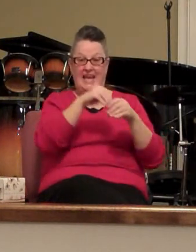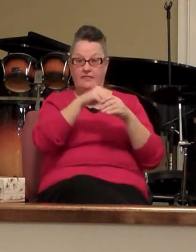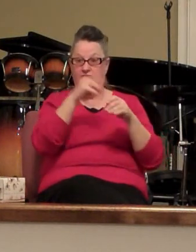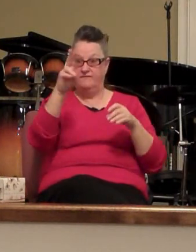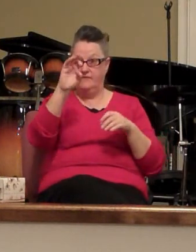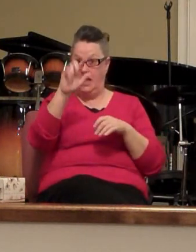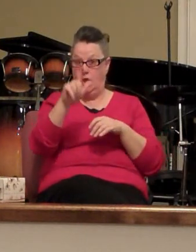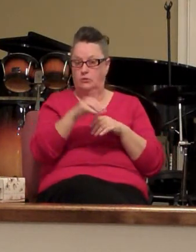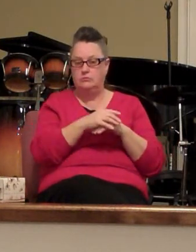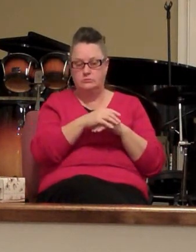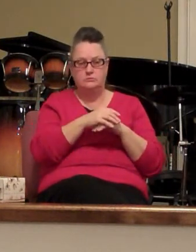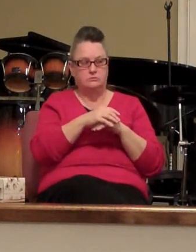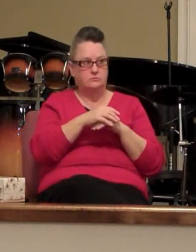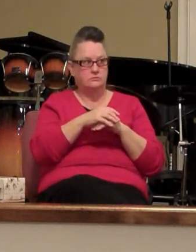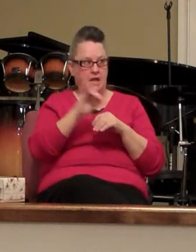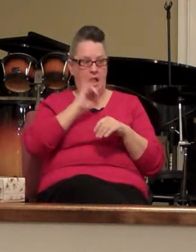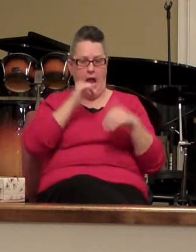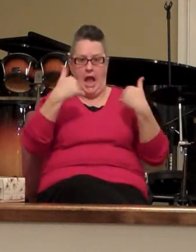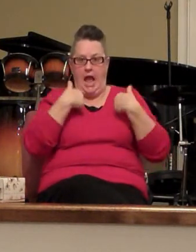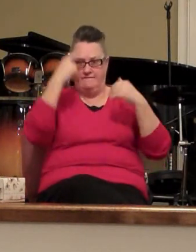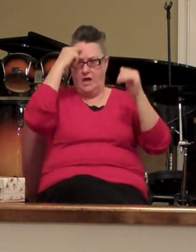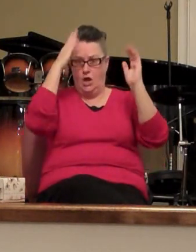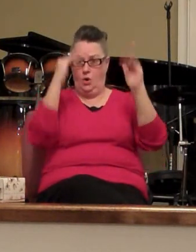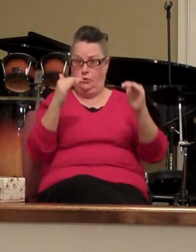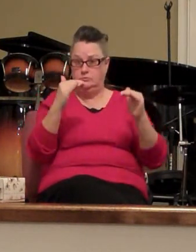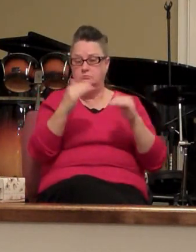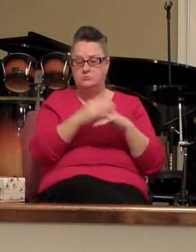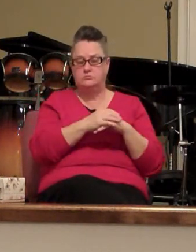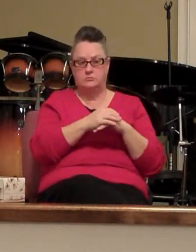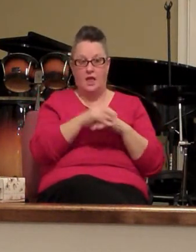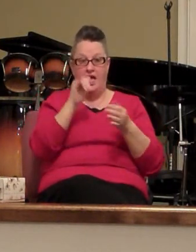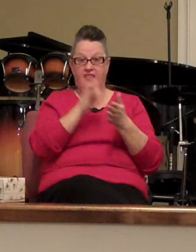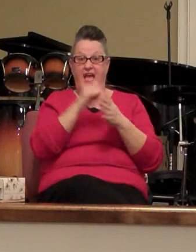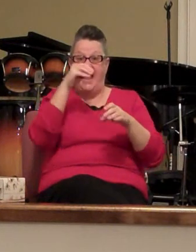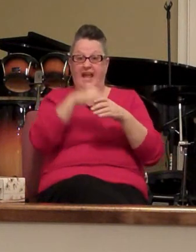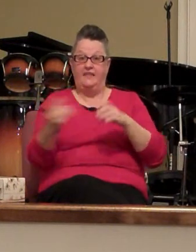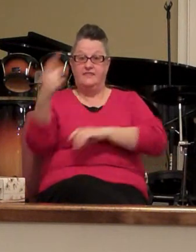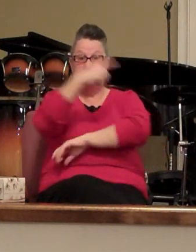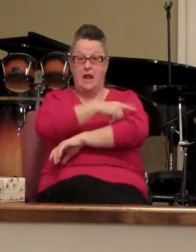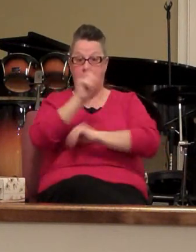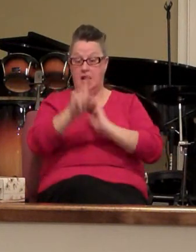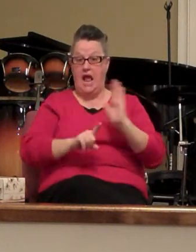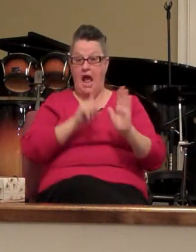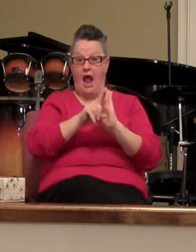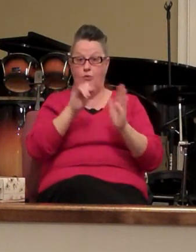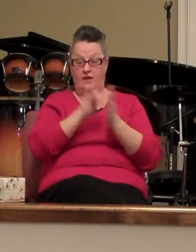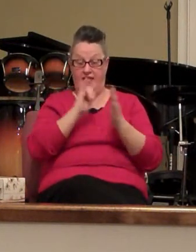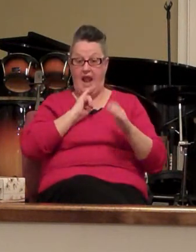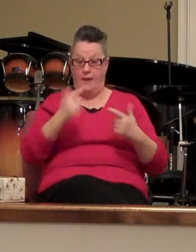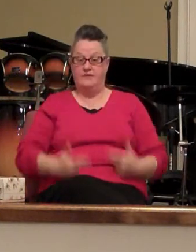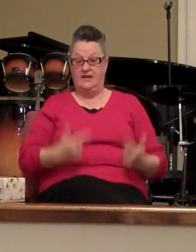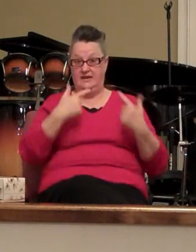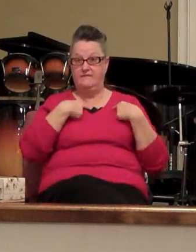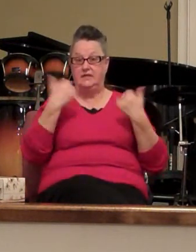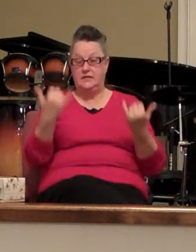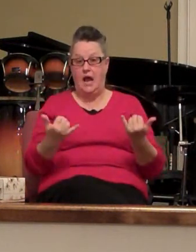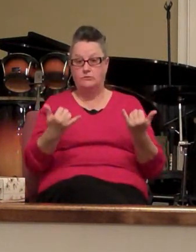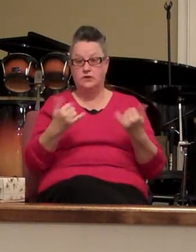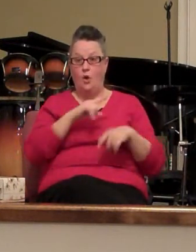and I have a hope brother Morris that in the day and hour that I am living in that when I am